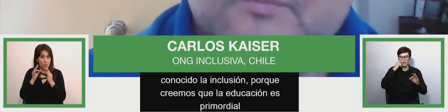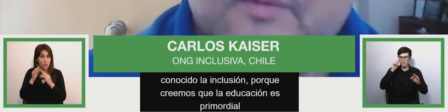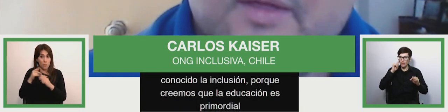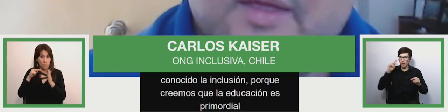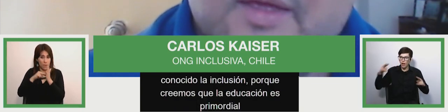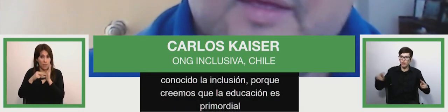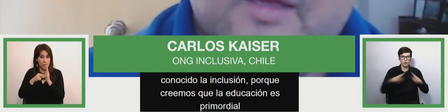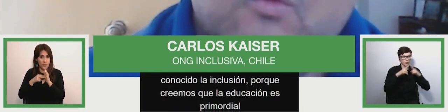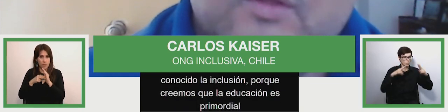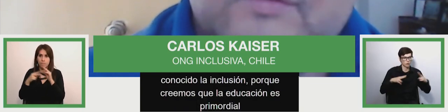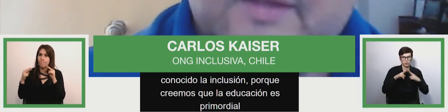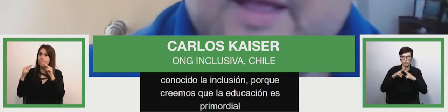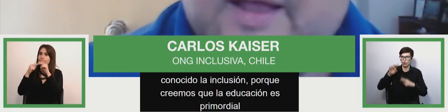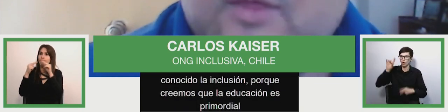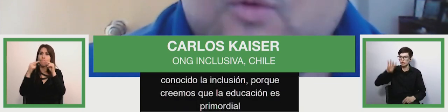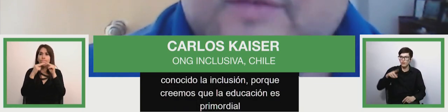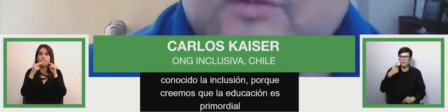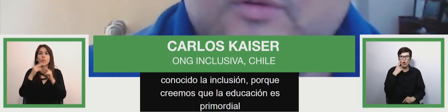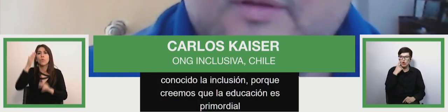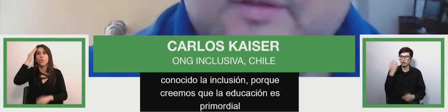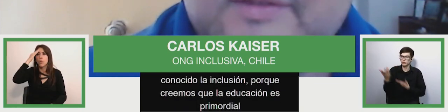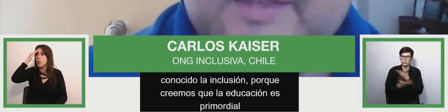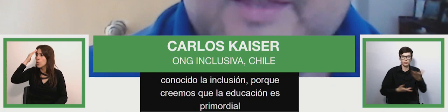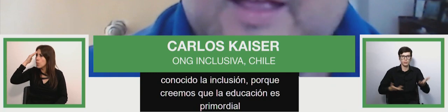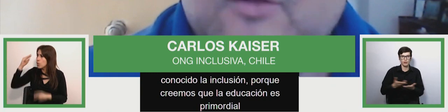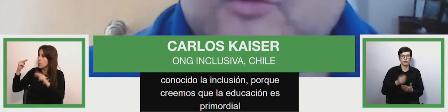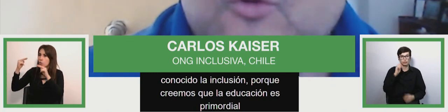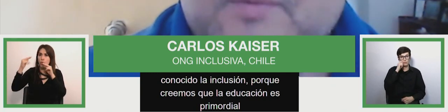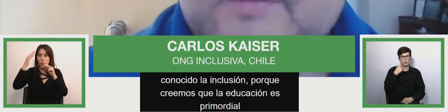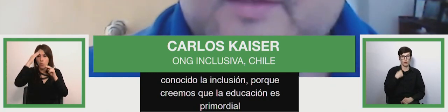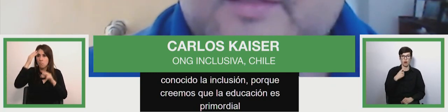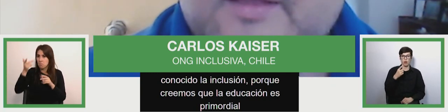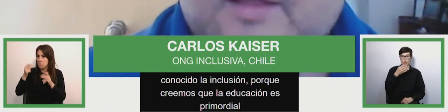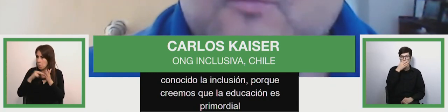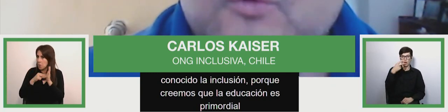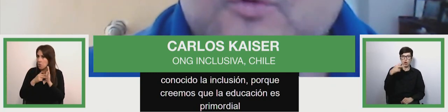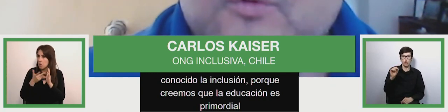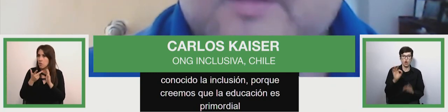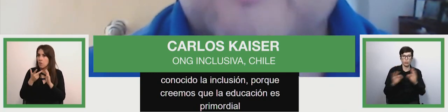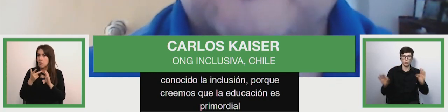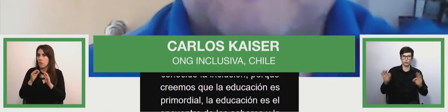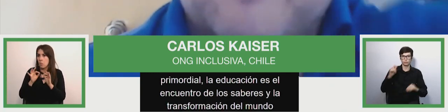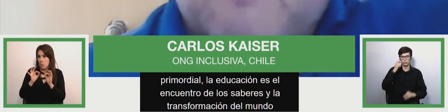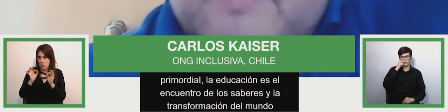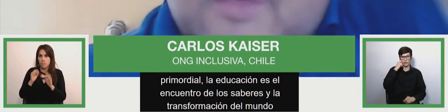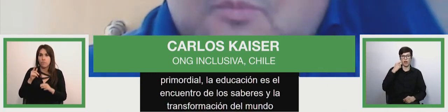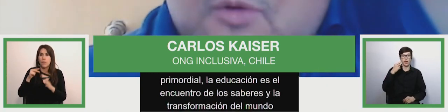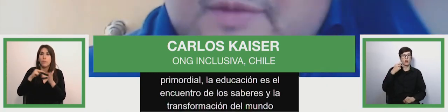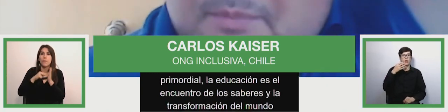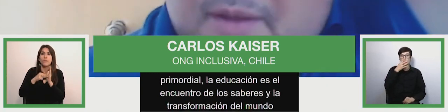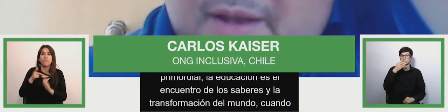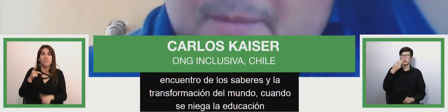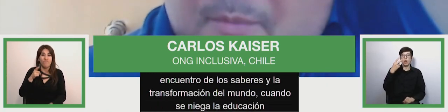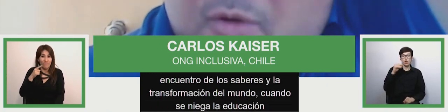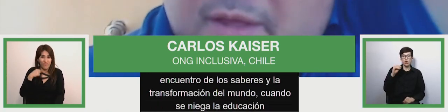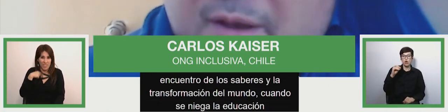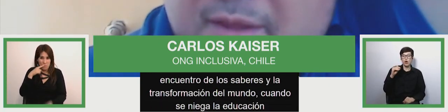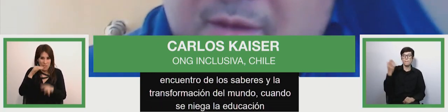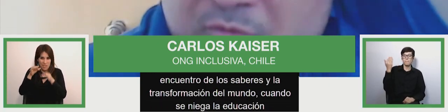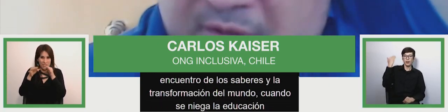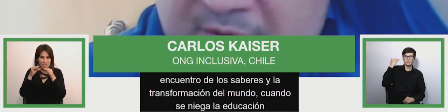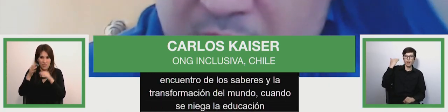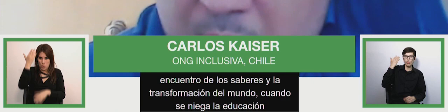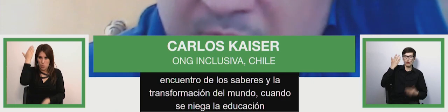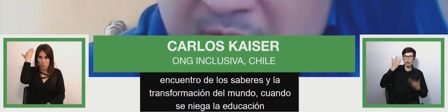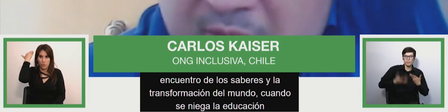known inclusion of people with disabilities why do we believe education is so important because education is a get